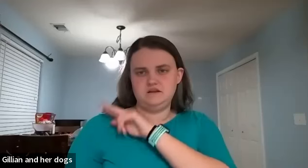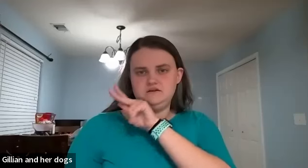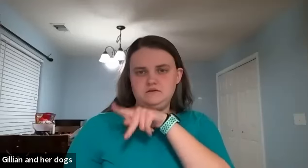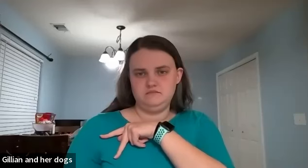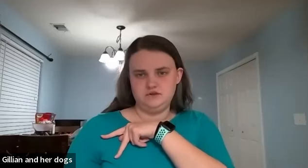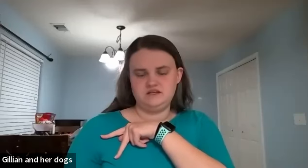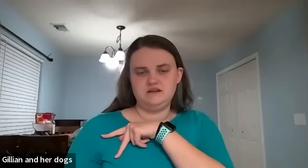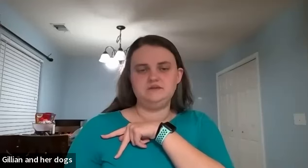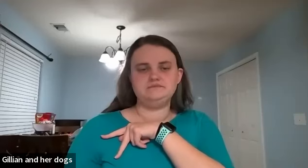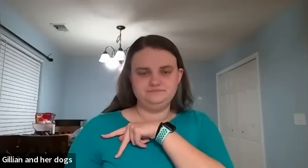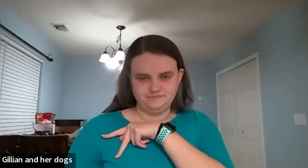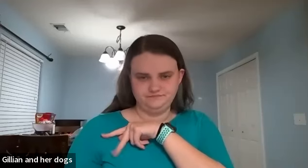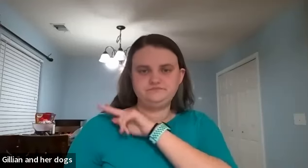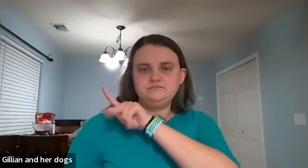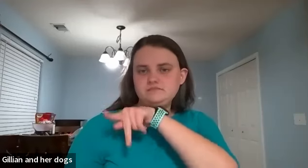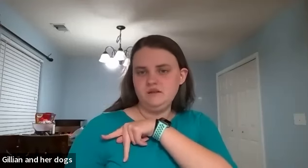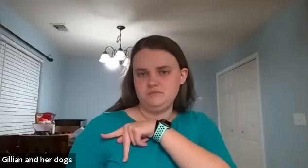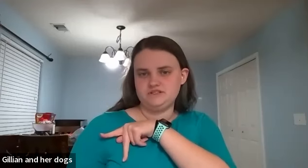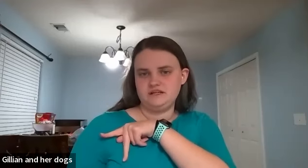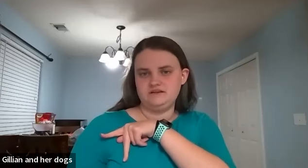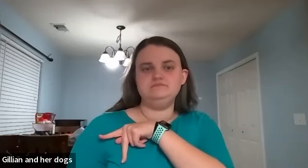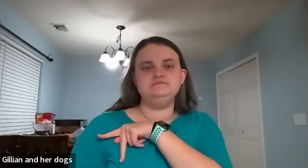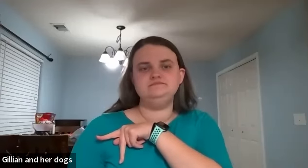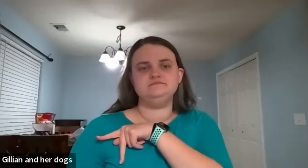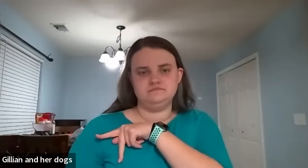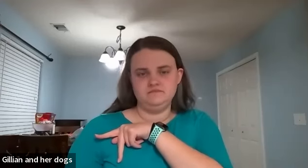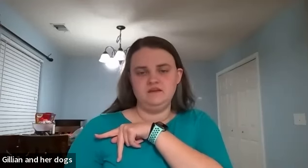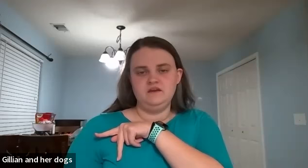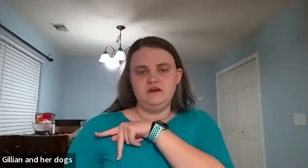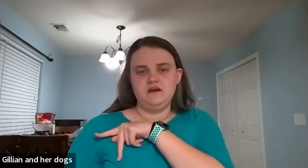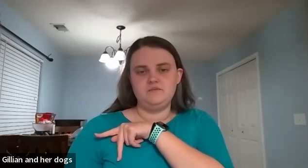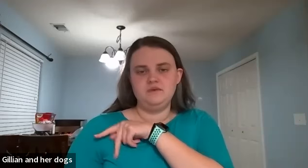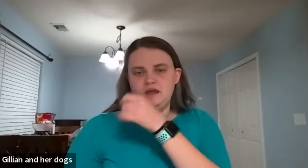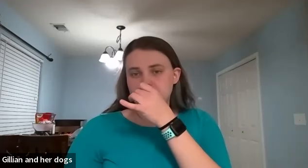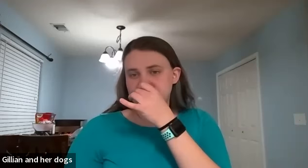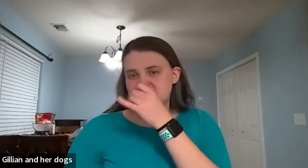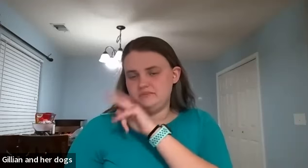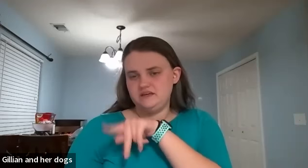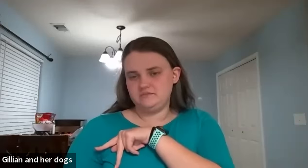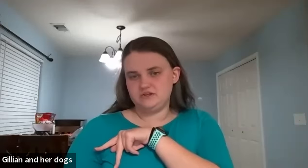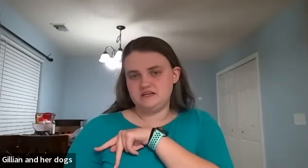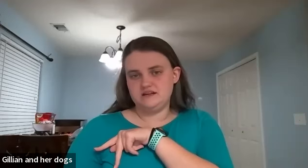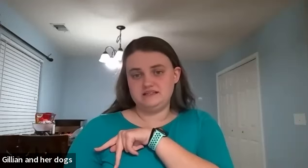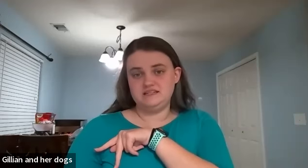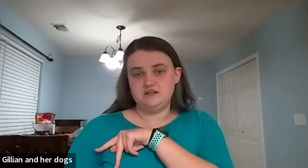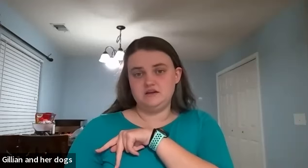personality personality personality um and the reason the p personality is here